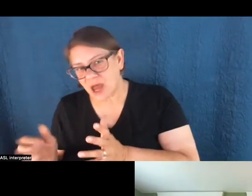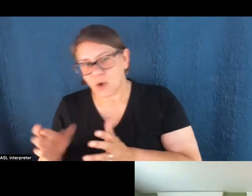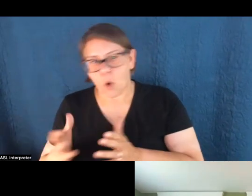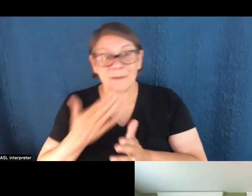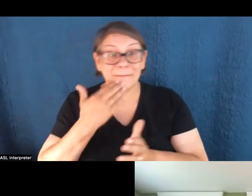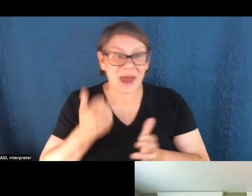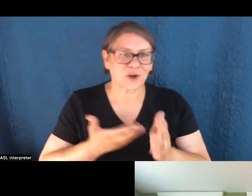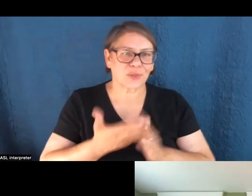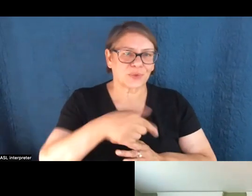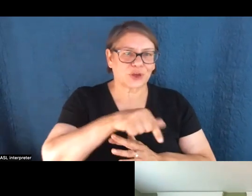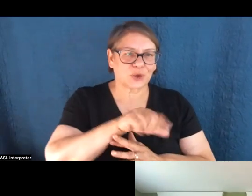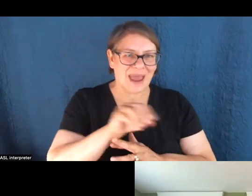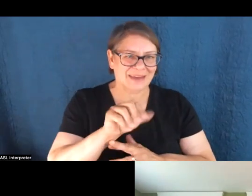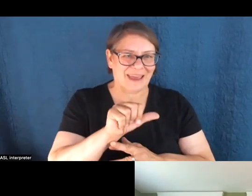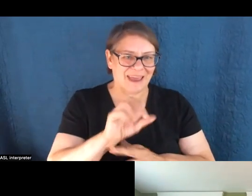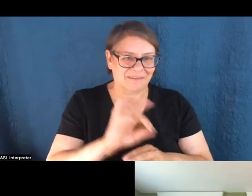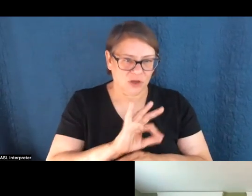better via the Q&A function.